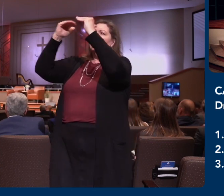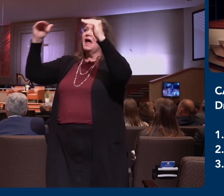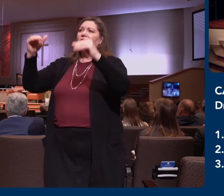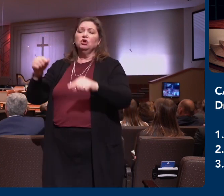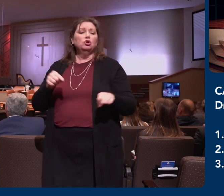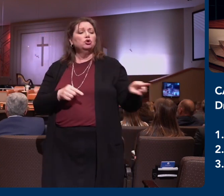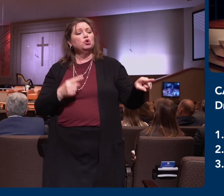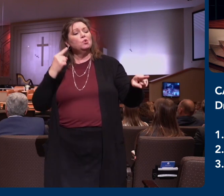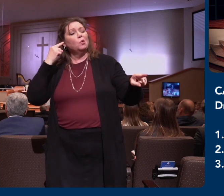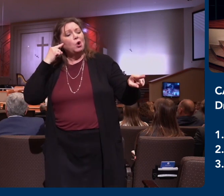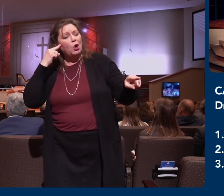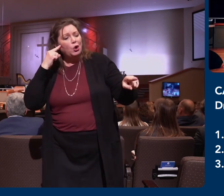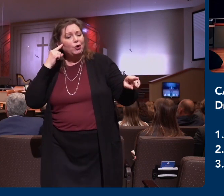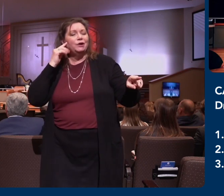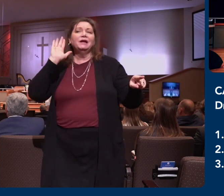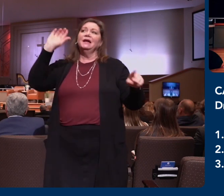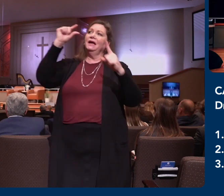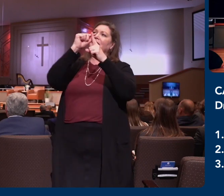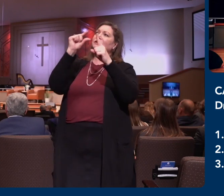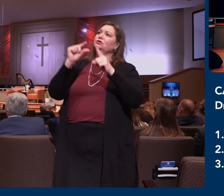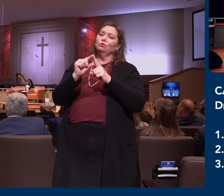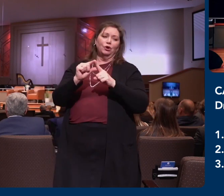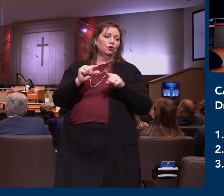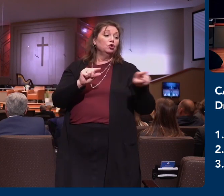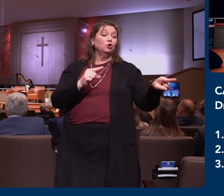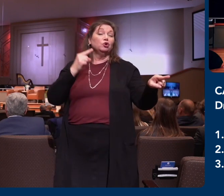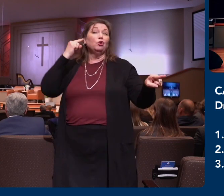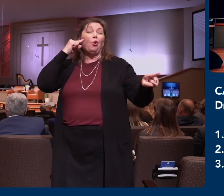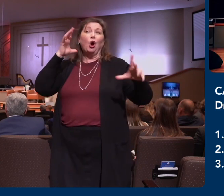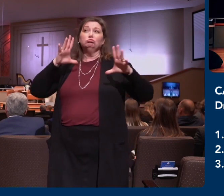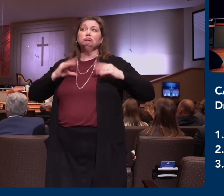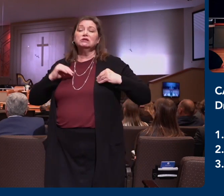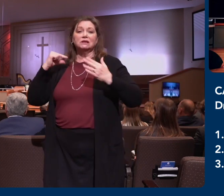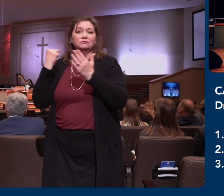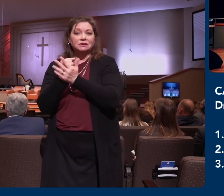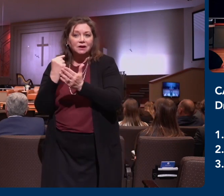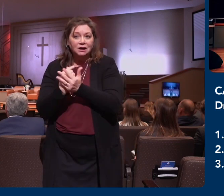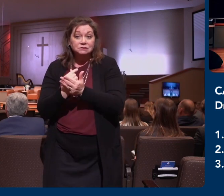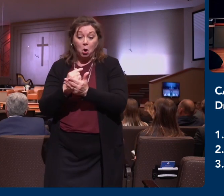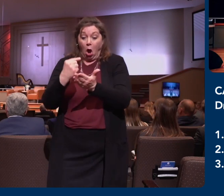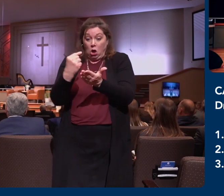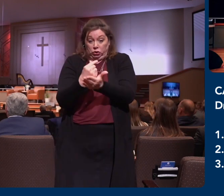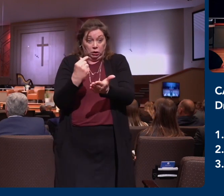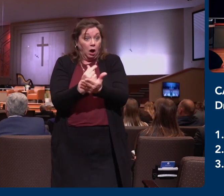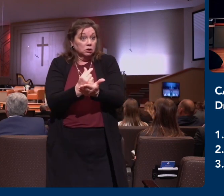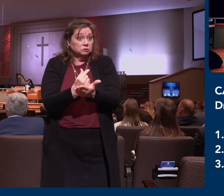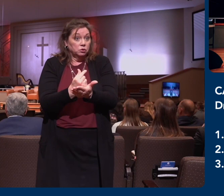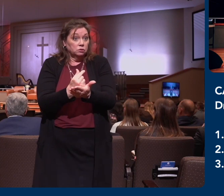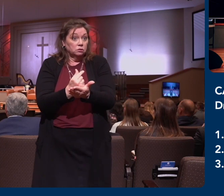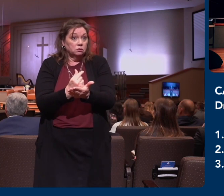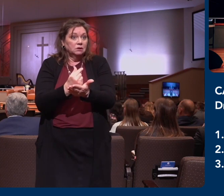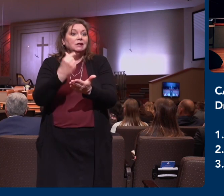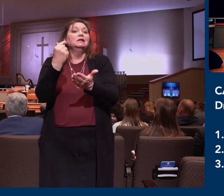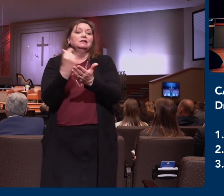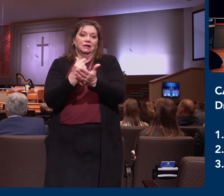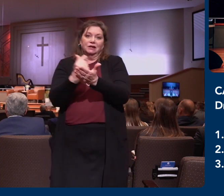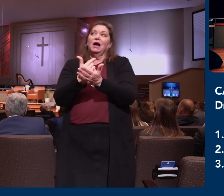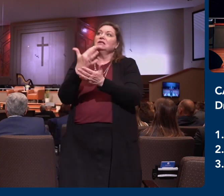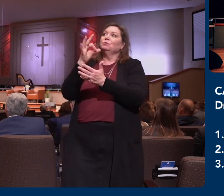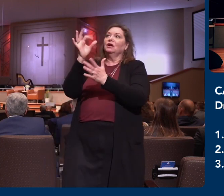truth of the gospel. We're reminded of the gospel. The gospel of who? The gospel of Jesus Christ. That's the good news.